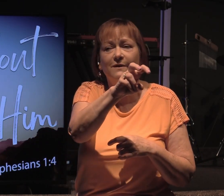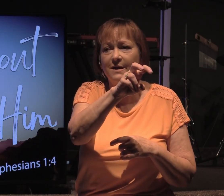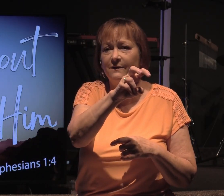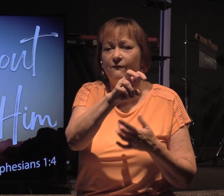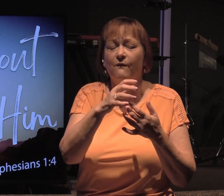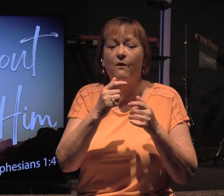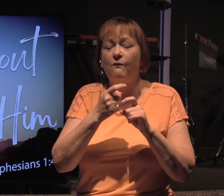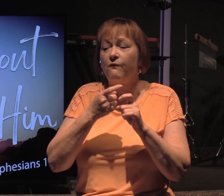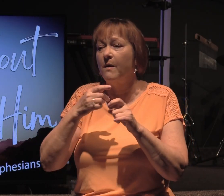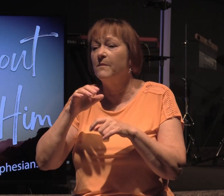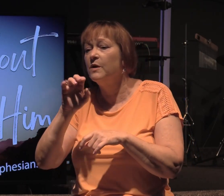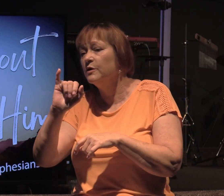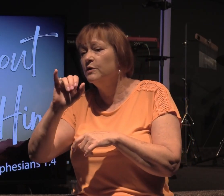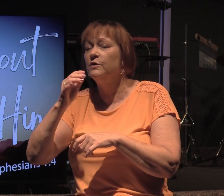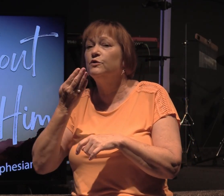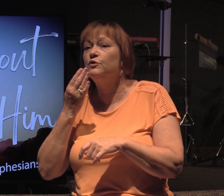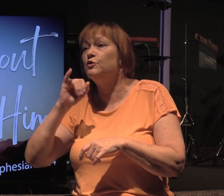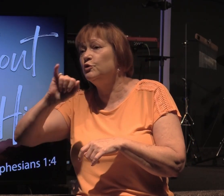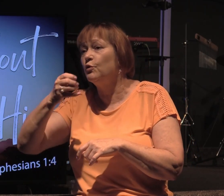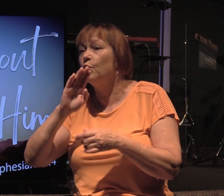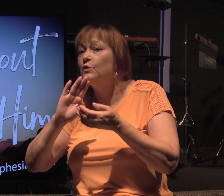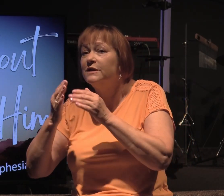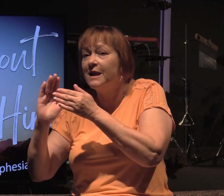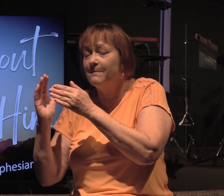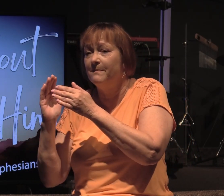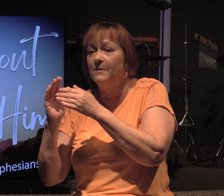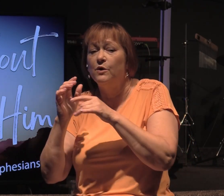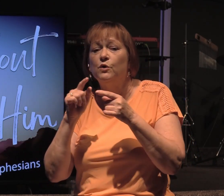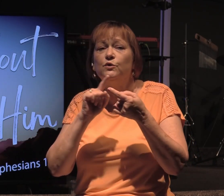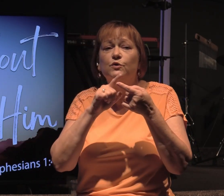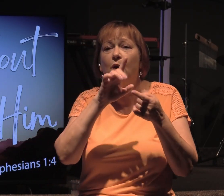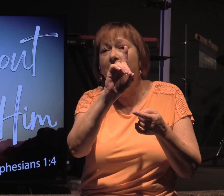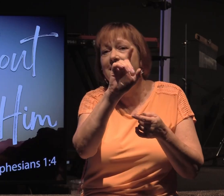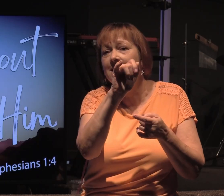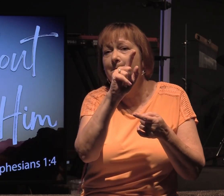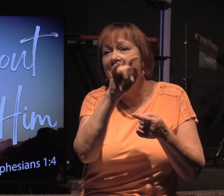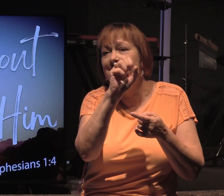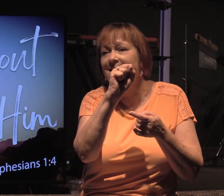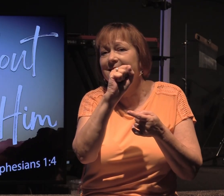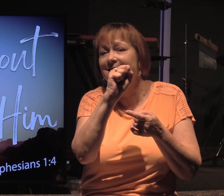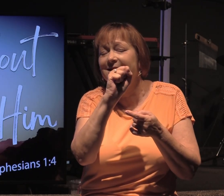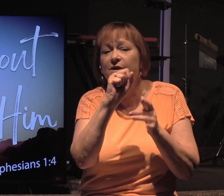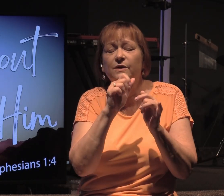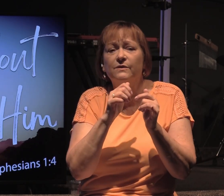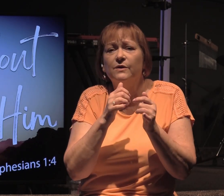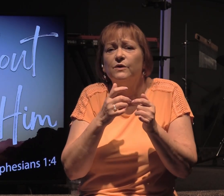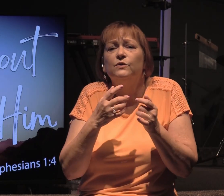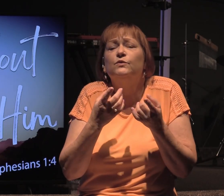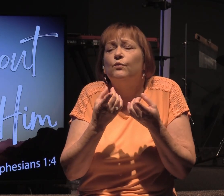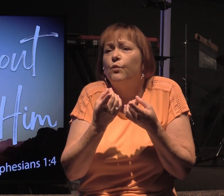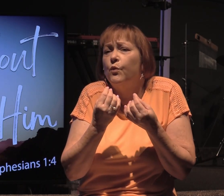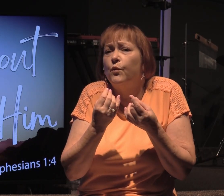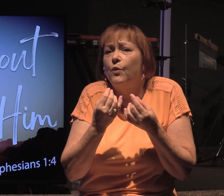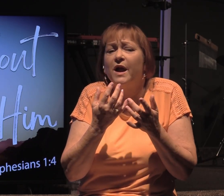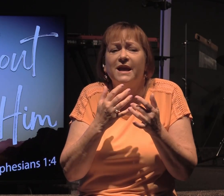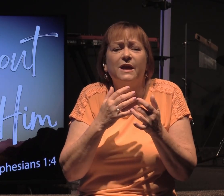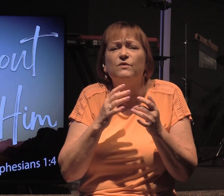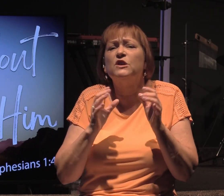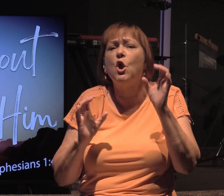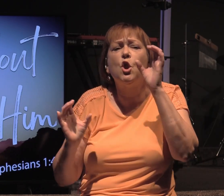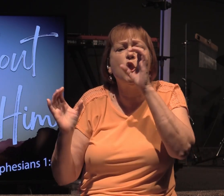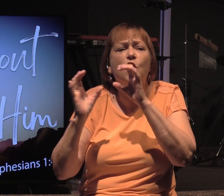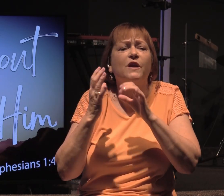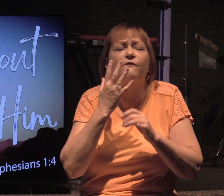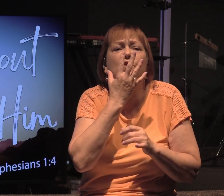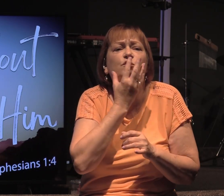to imprison any Jew who had